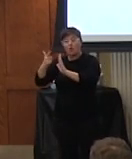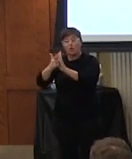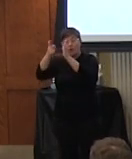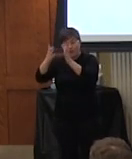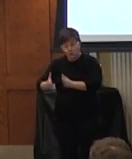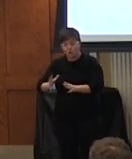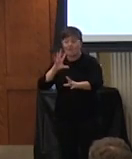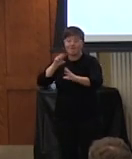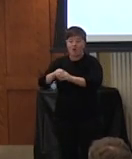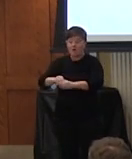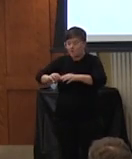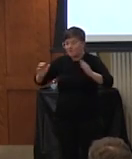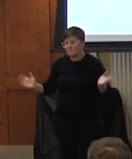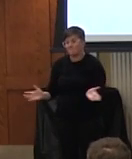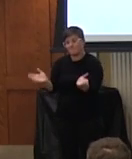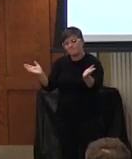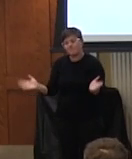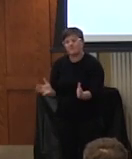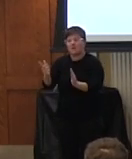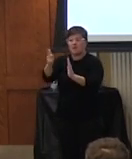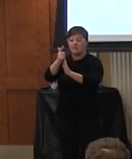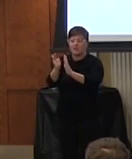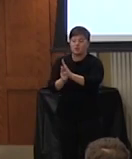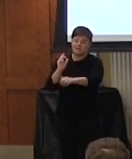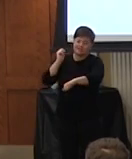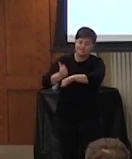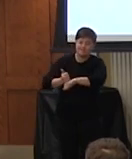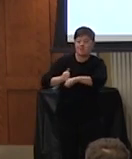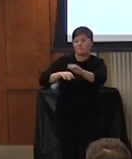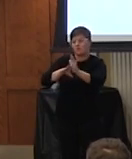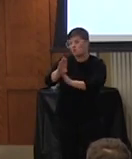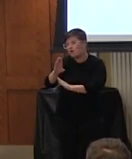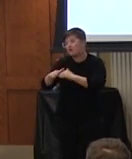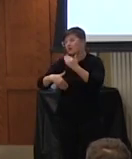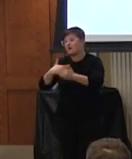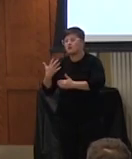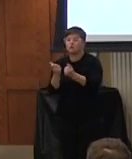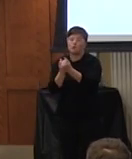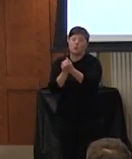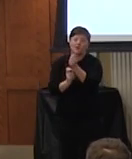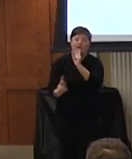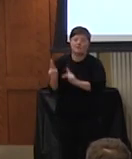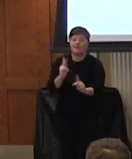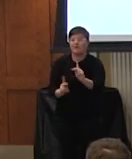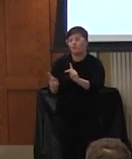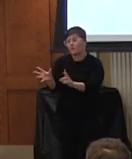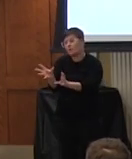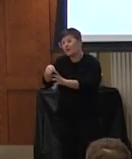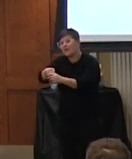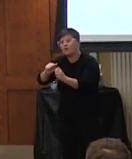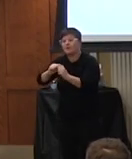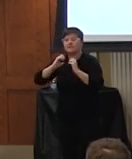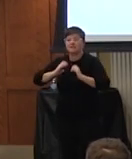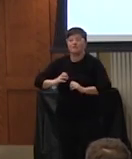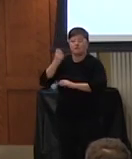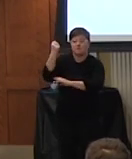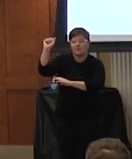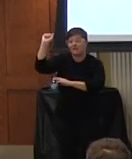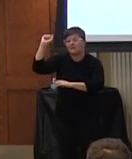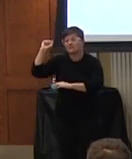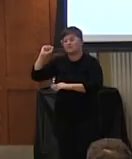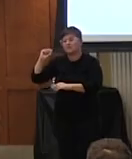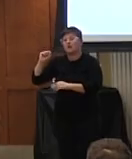involved in pushing that forward and getting legislation on the floor and supporting people who are you know engaged in civil disobedience